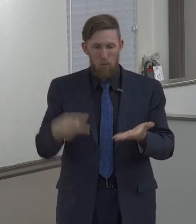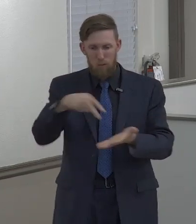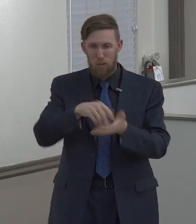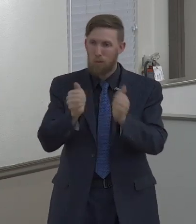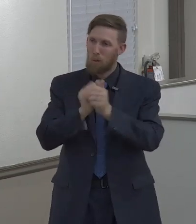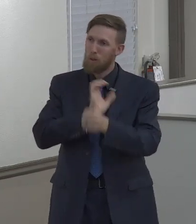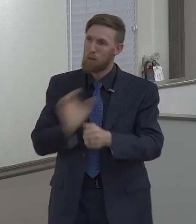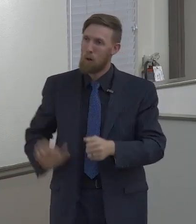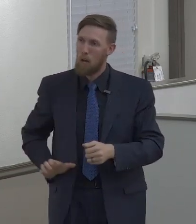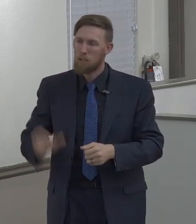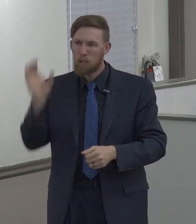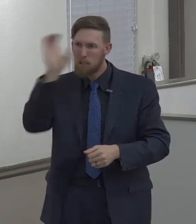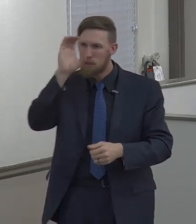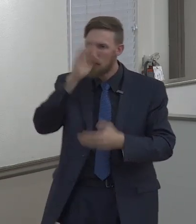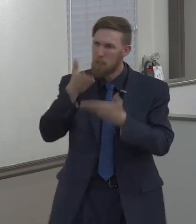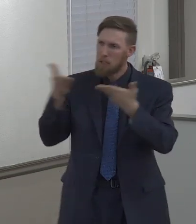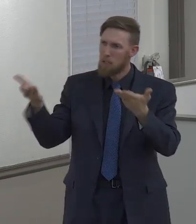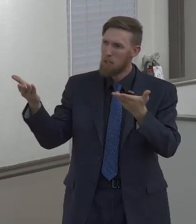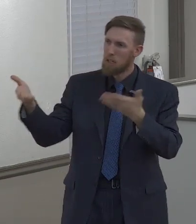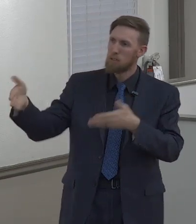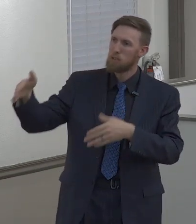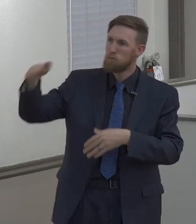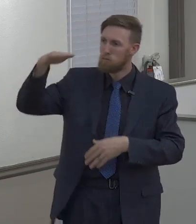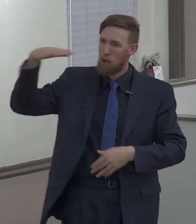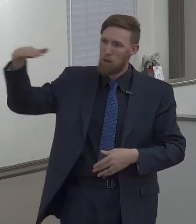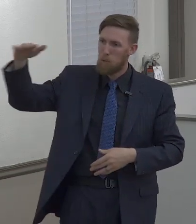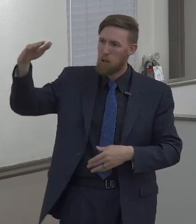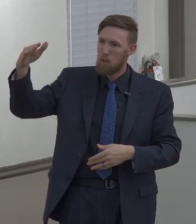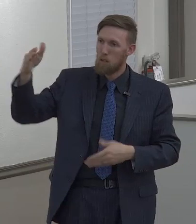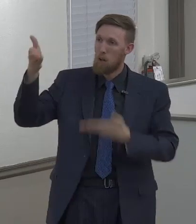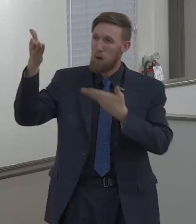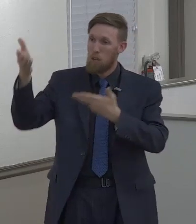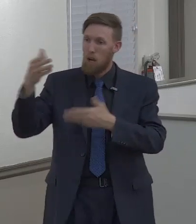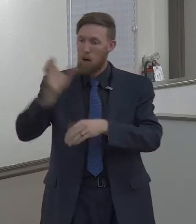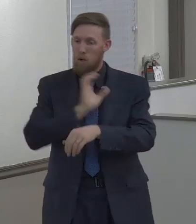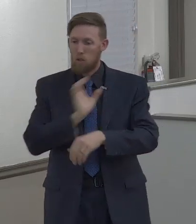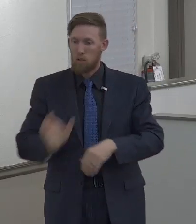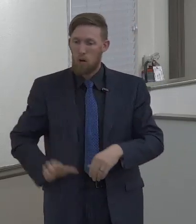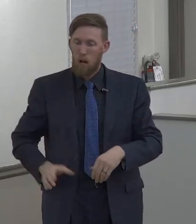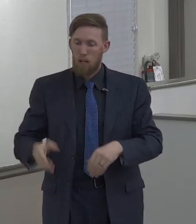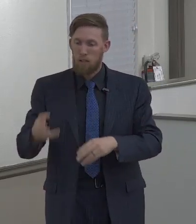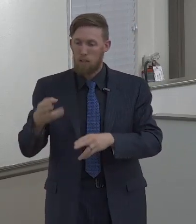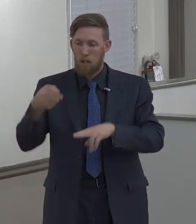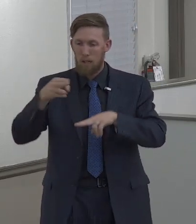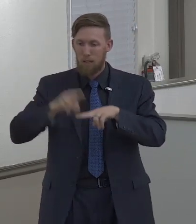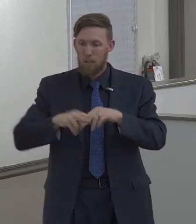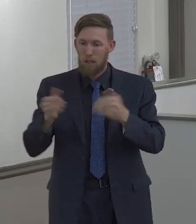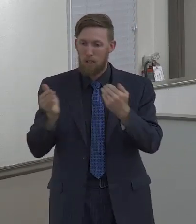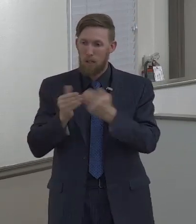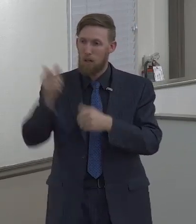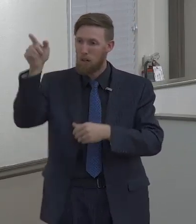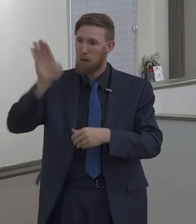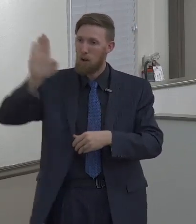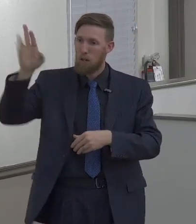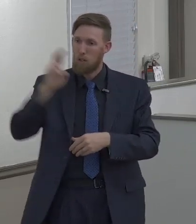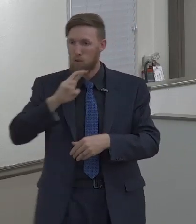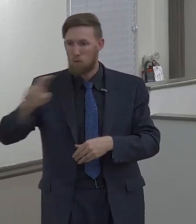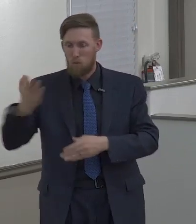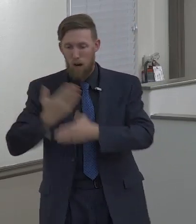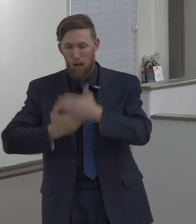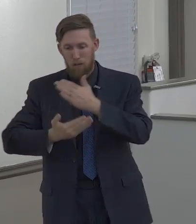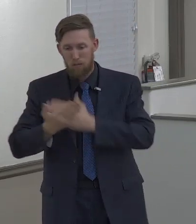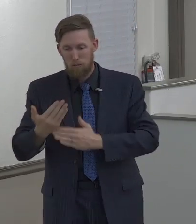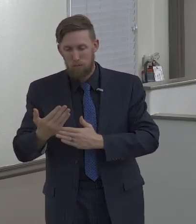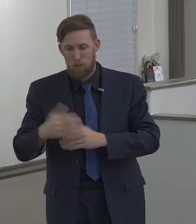If ye then be risen with Christ, seek those things which are above, where Christ sitteth on the right hand of God. Set your affection on